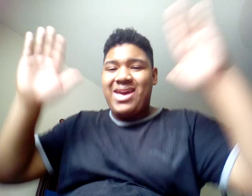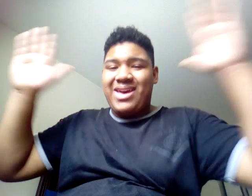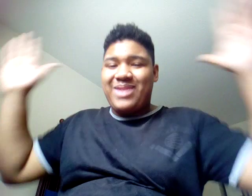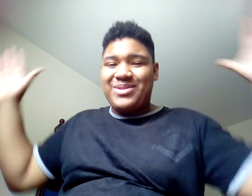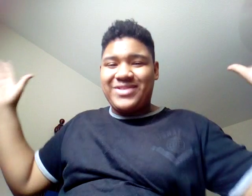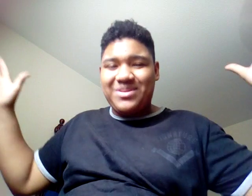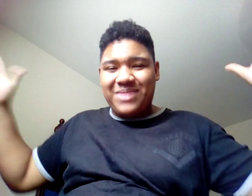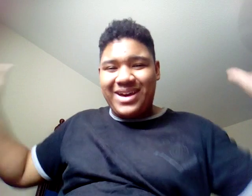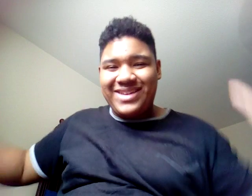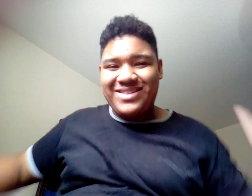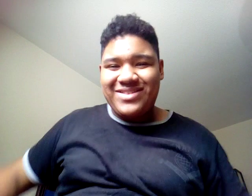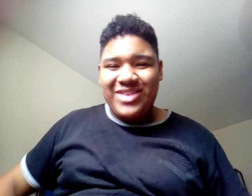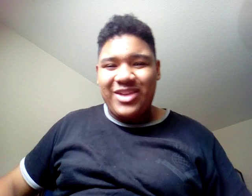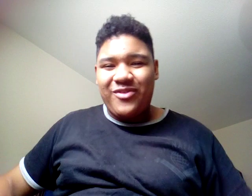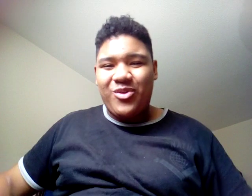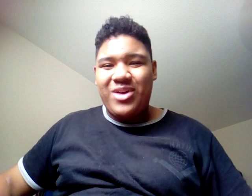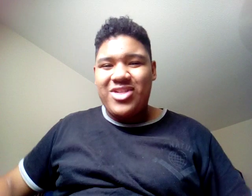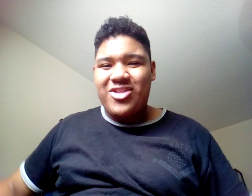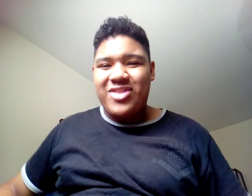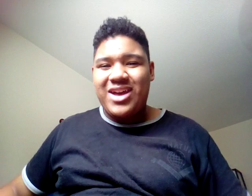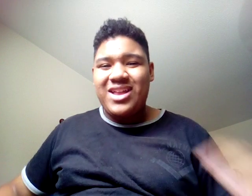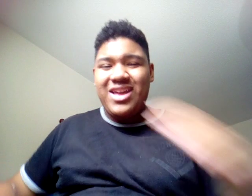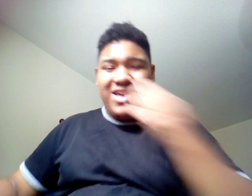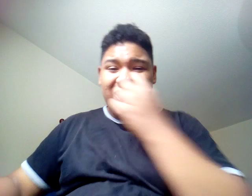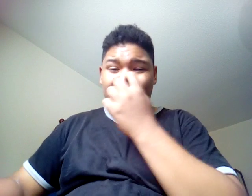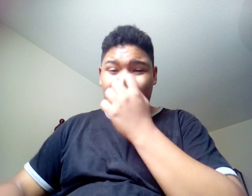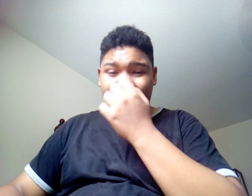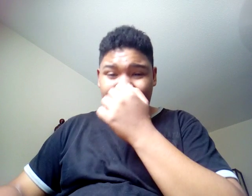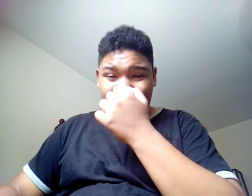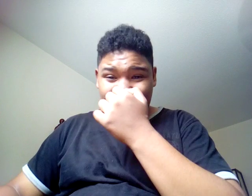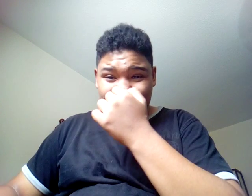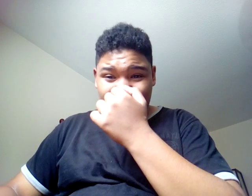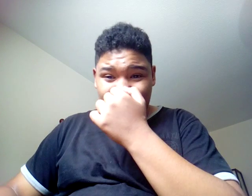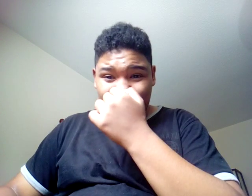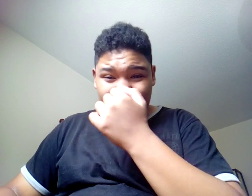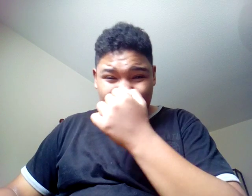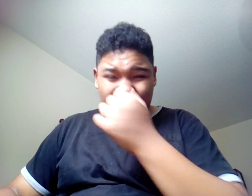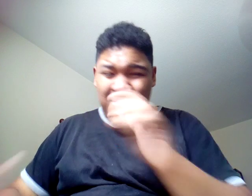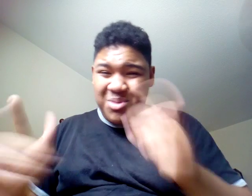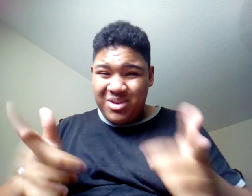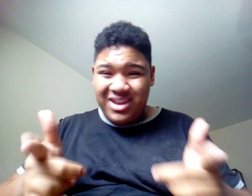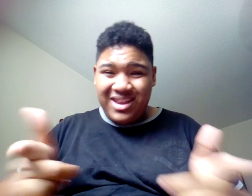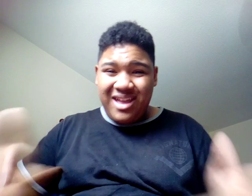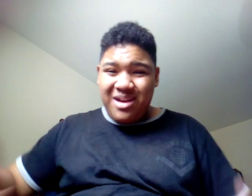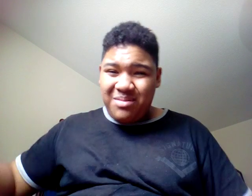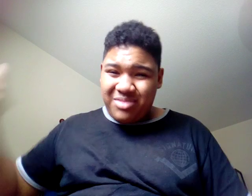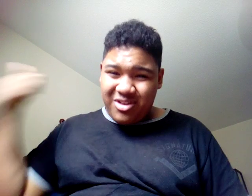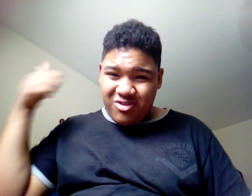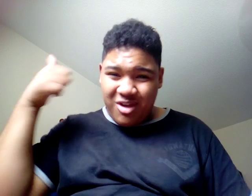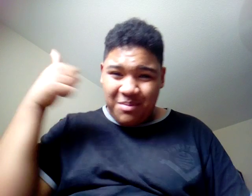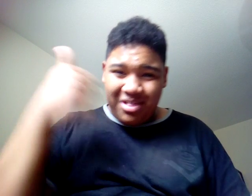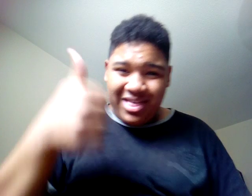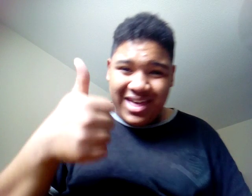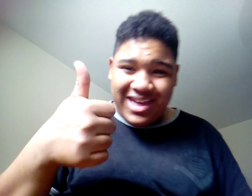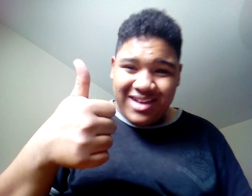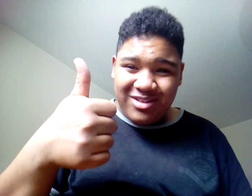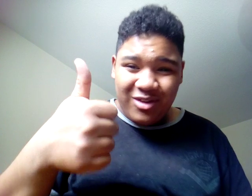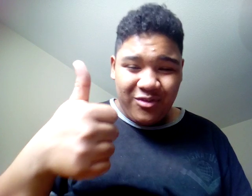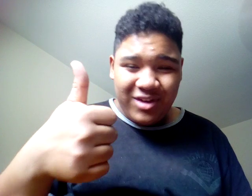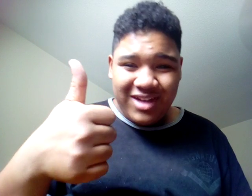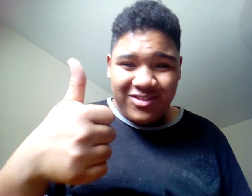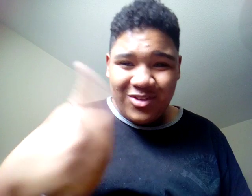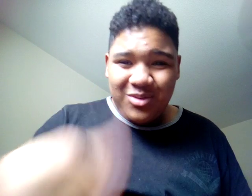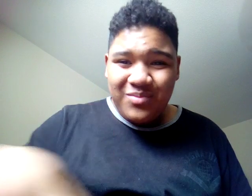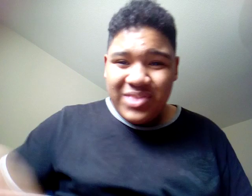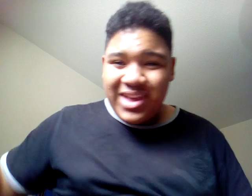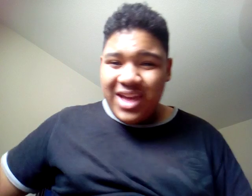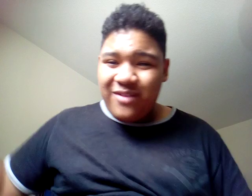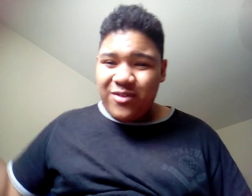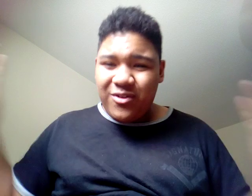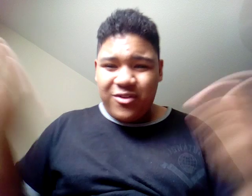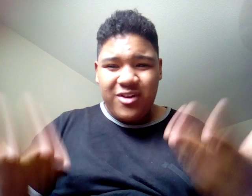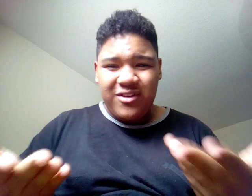Hey what's up guys, thank you for watching that. If you liked the video, which I hope you did, please drop a like, don't forget to, and feel free